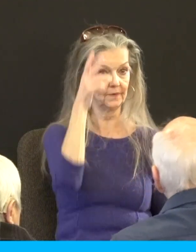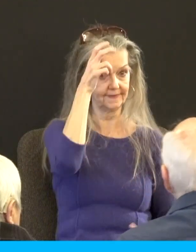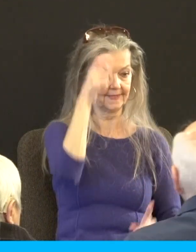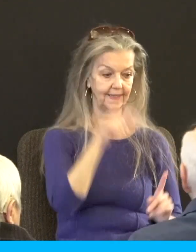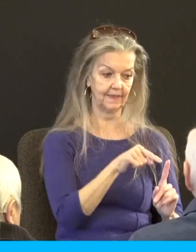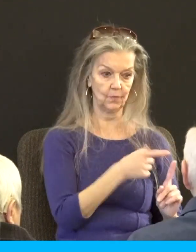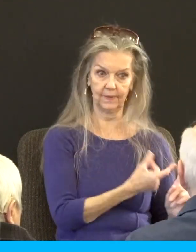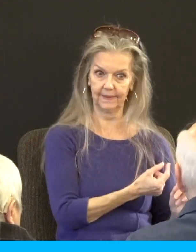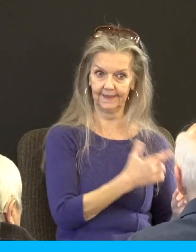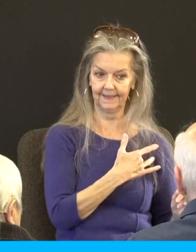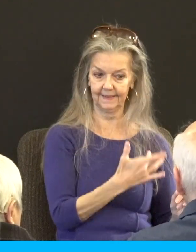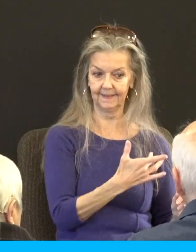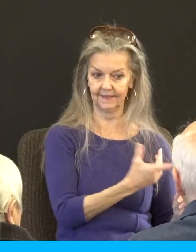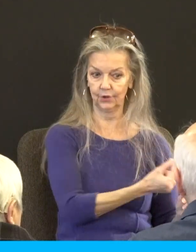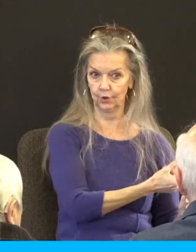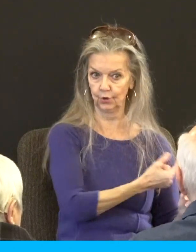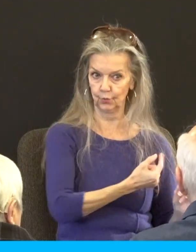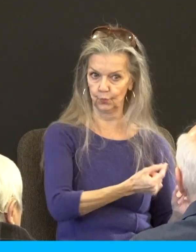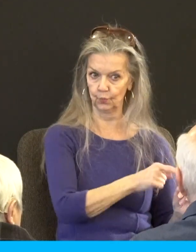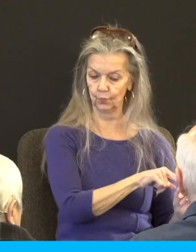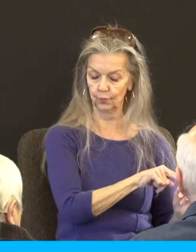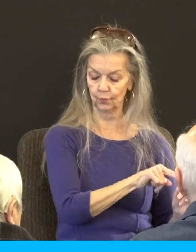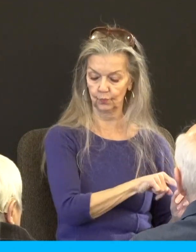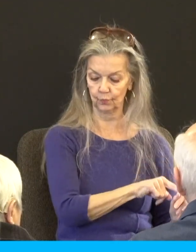ooh what does that mean